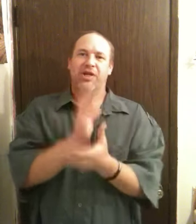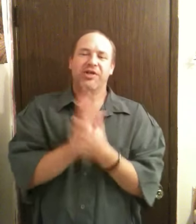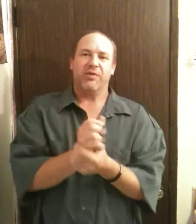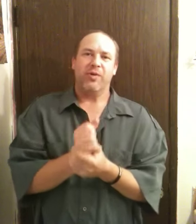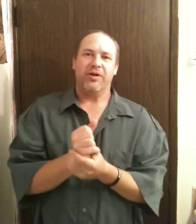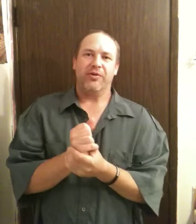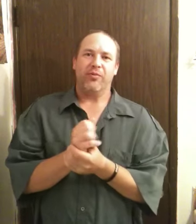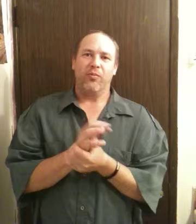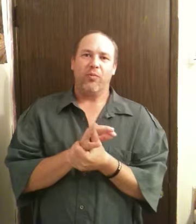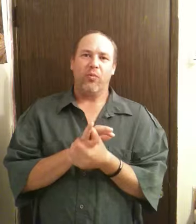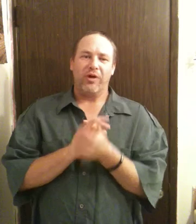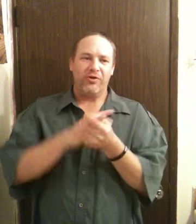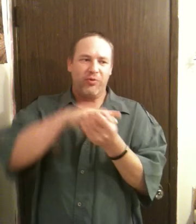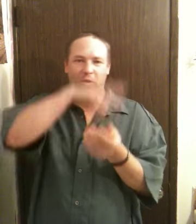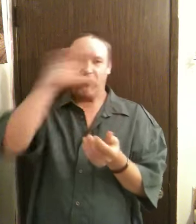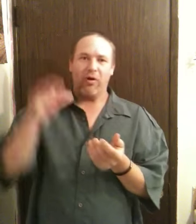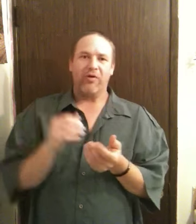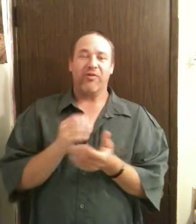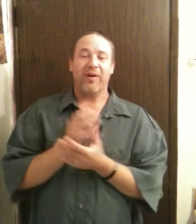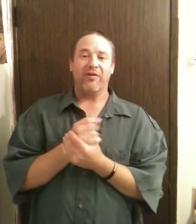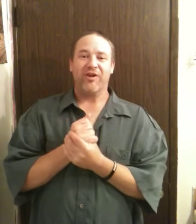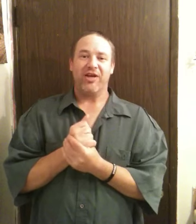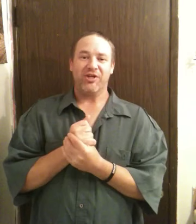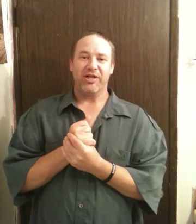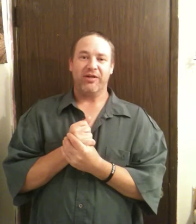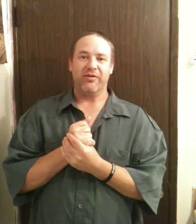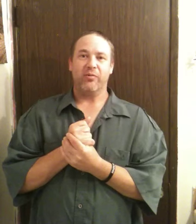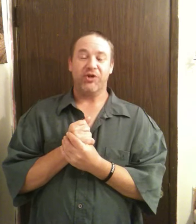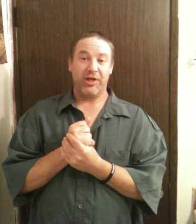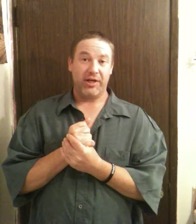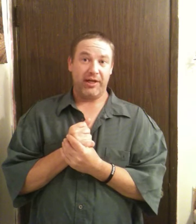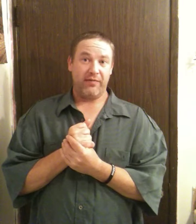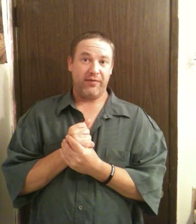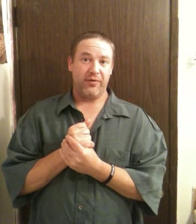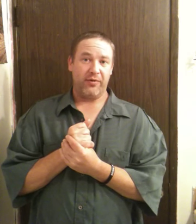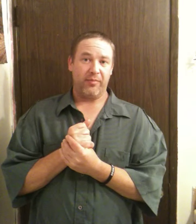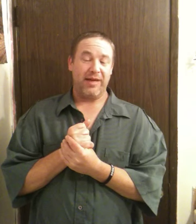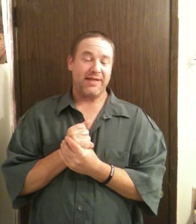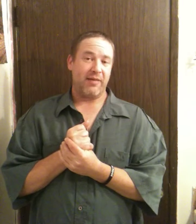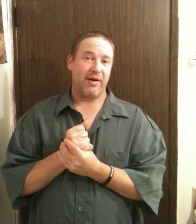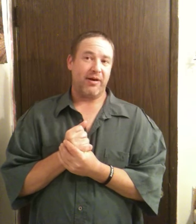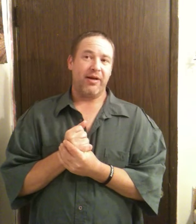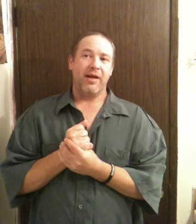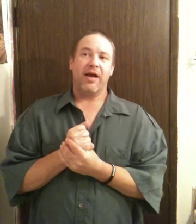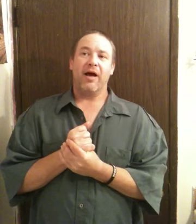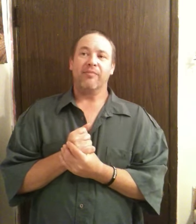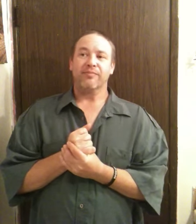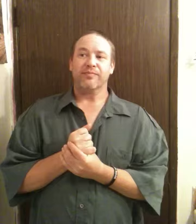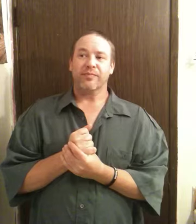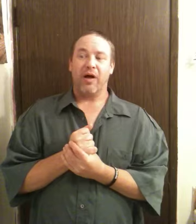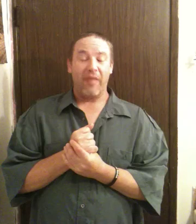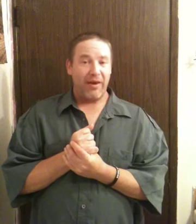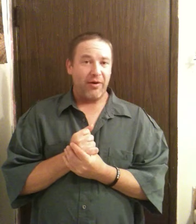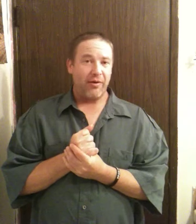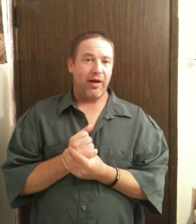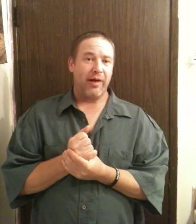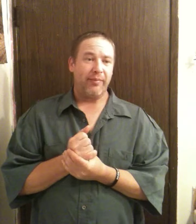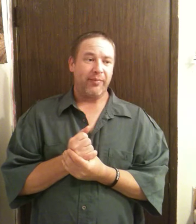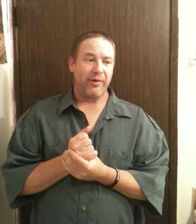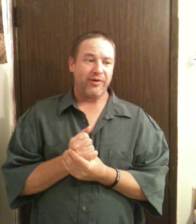changing what you do overall. It's about changing the rigidity of your mindset about it. On that note, I'm going